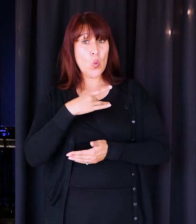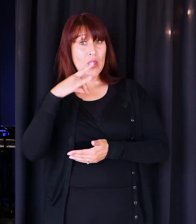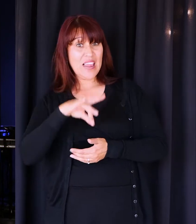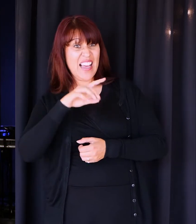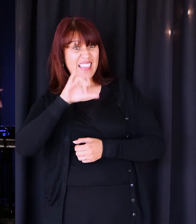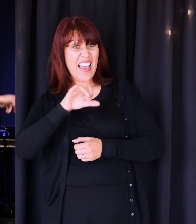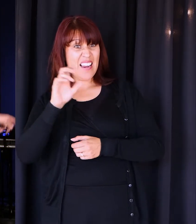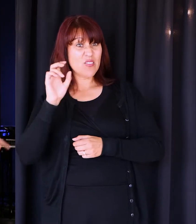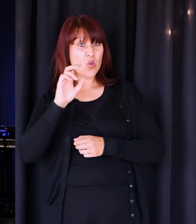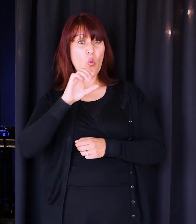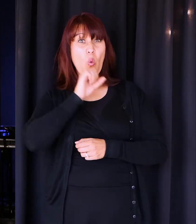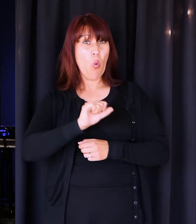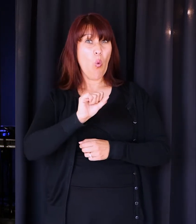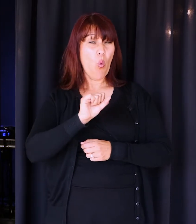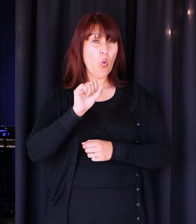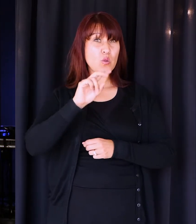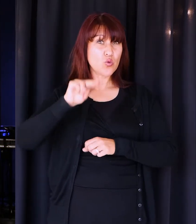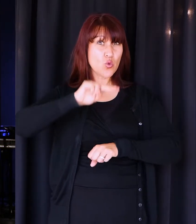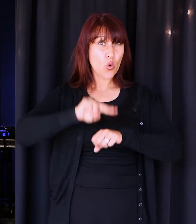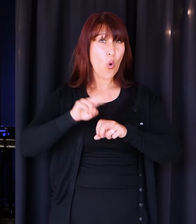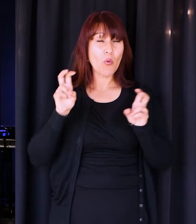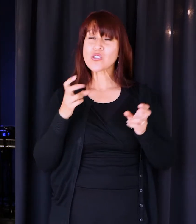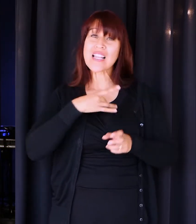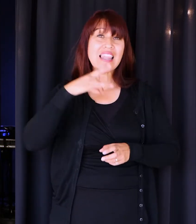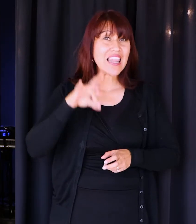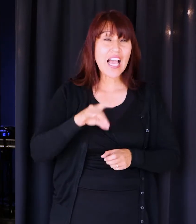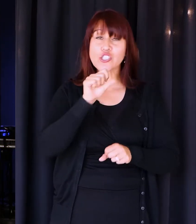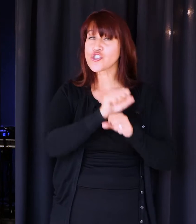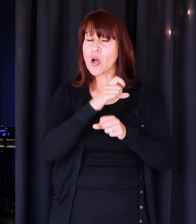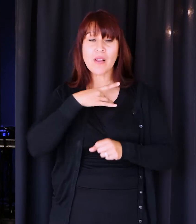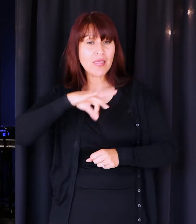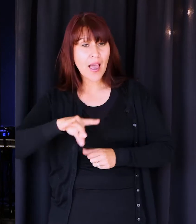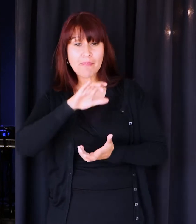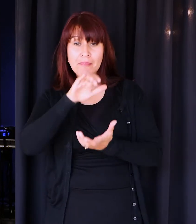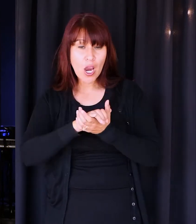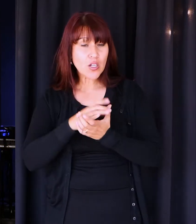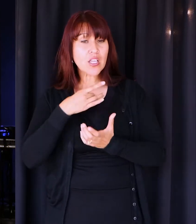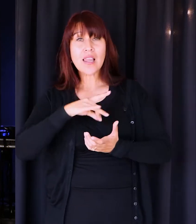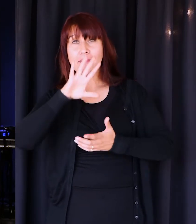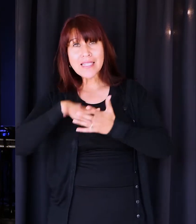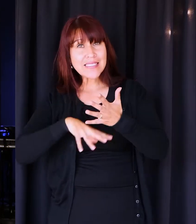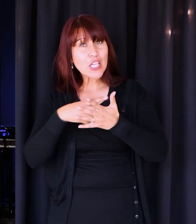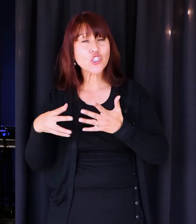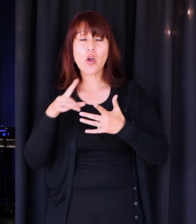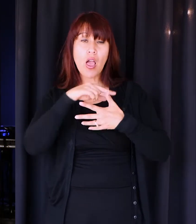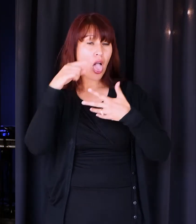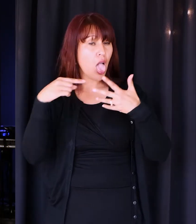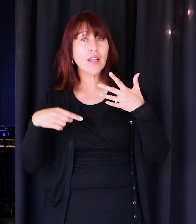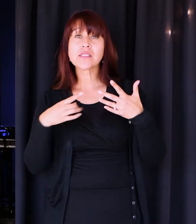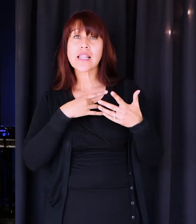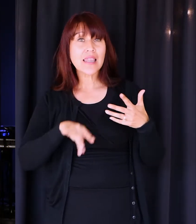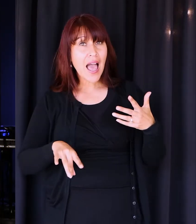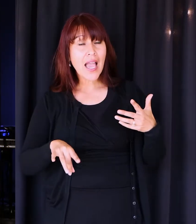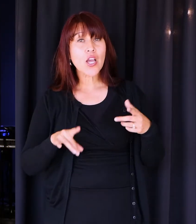normal, like we talked about earlier, even if you didn't like your job and you didn't like your marriage and you didn't like your schedule and you didn't like, even if you didn't